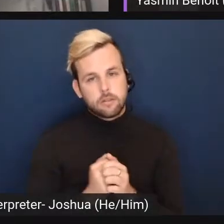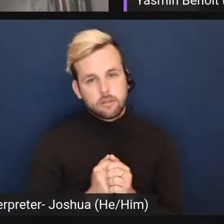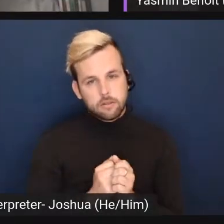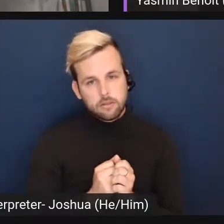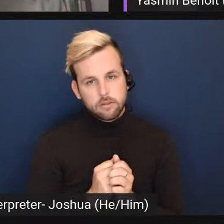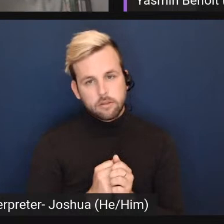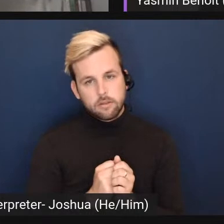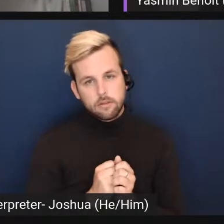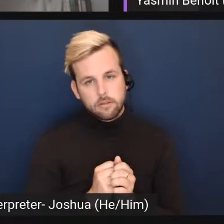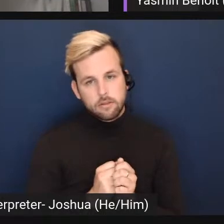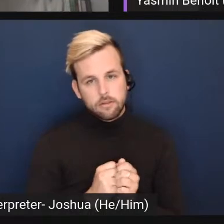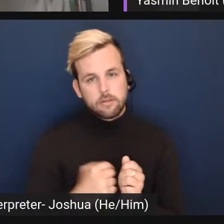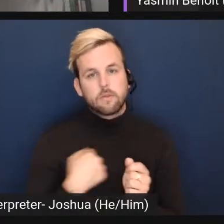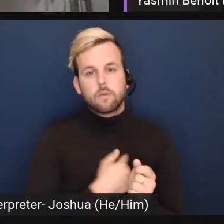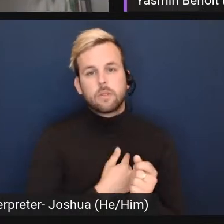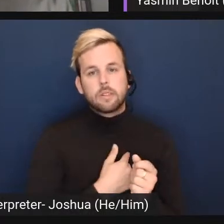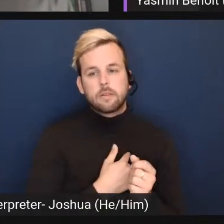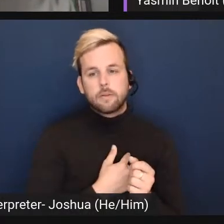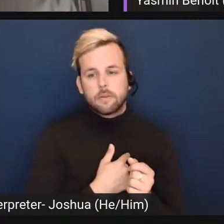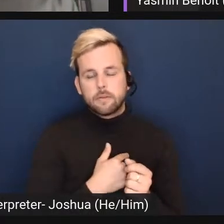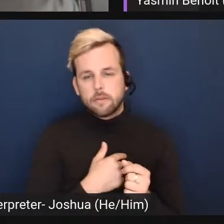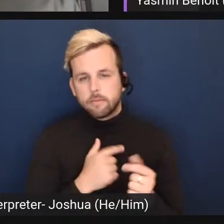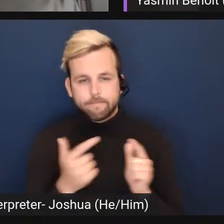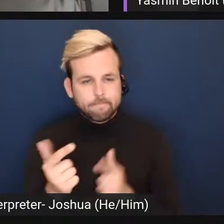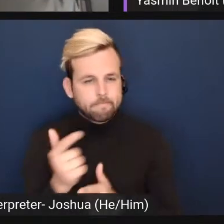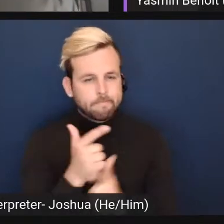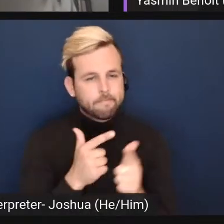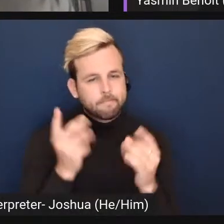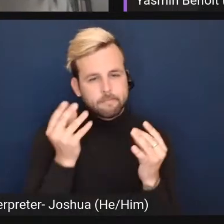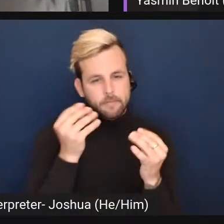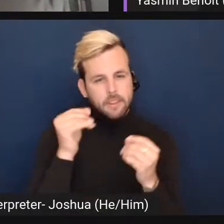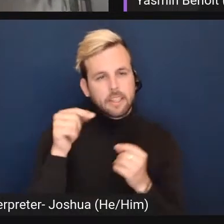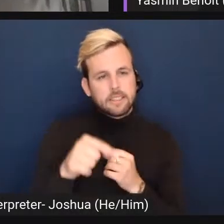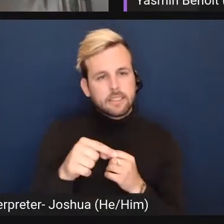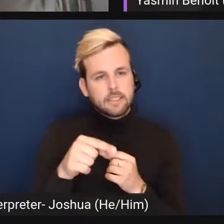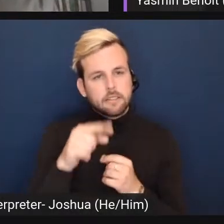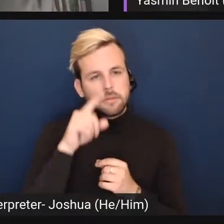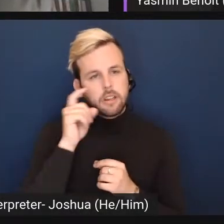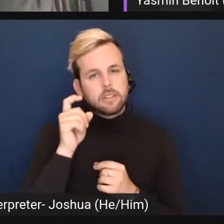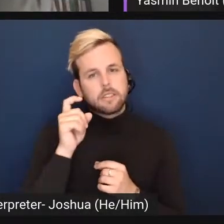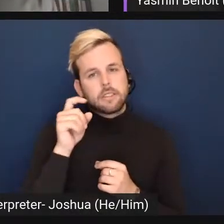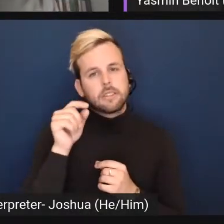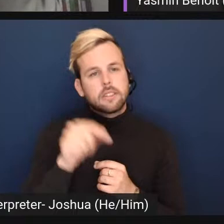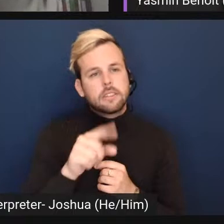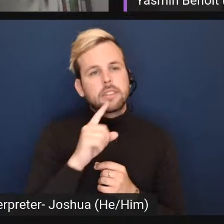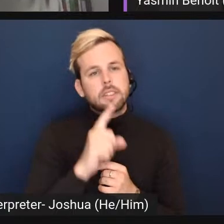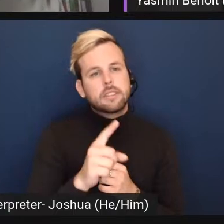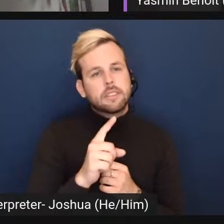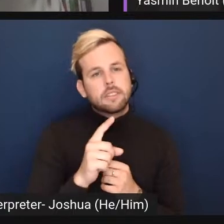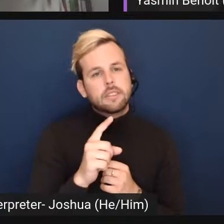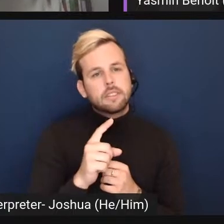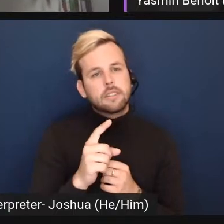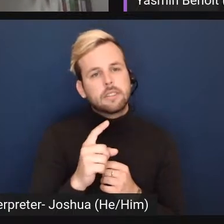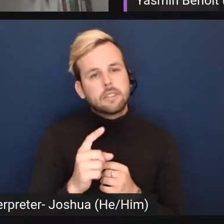We went back and forth on this because this is a